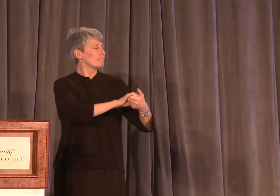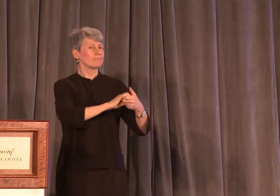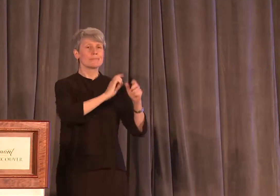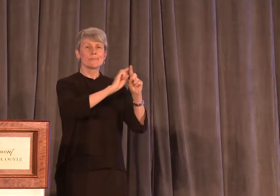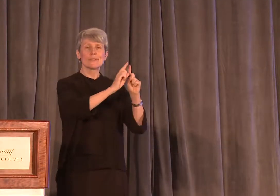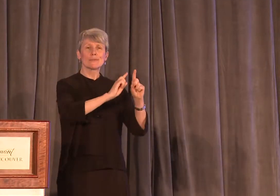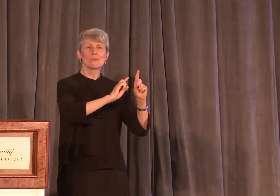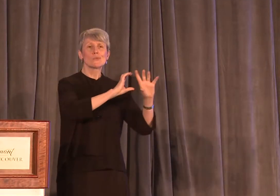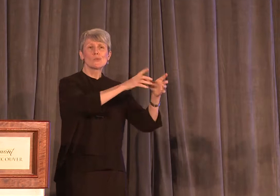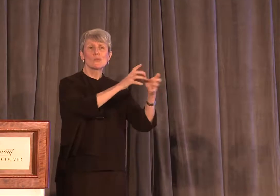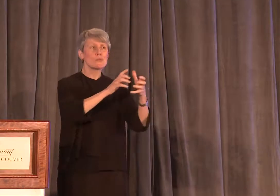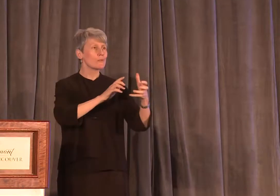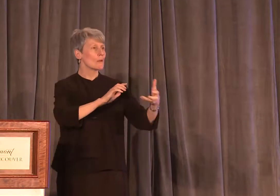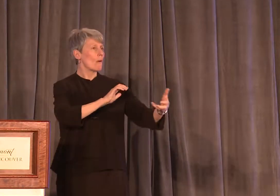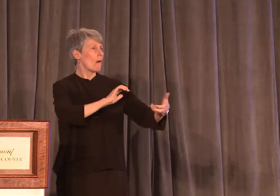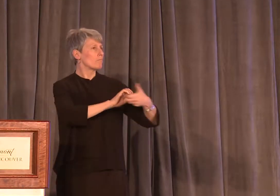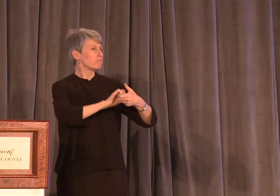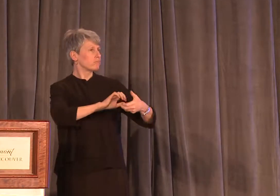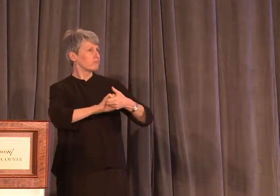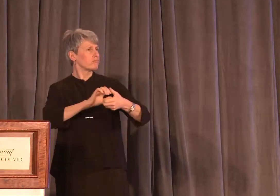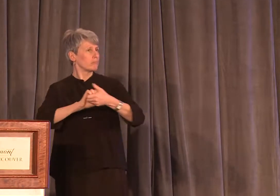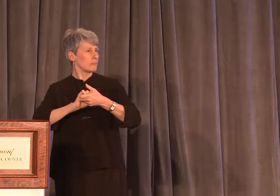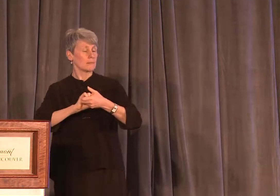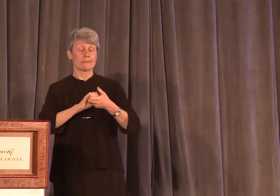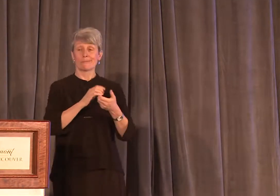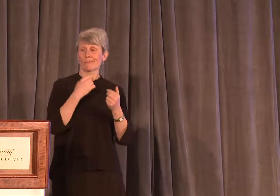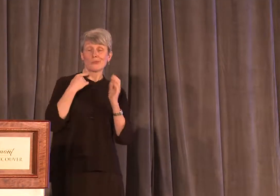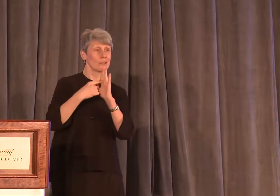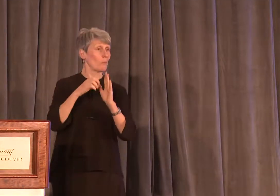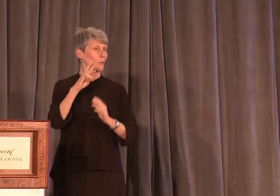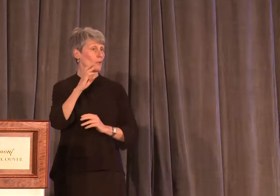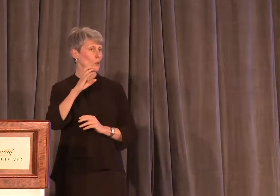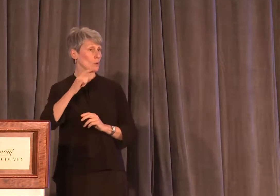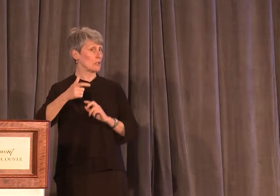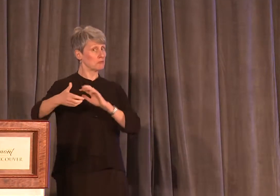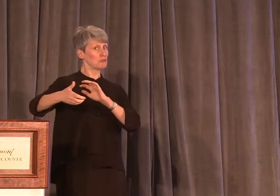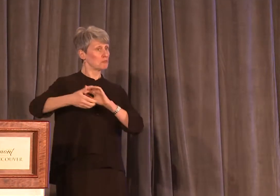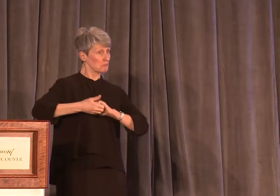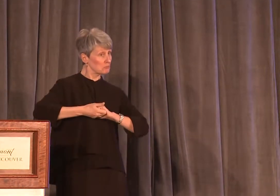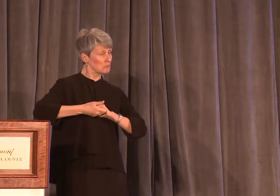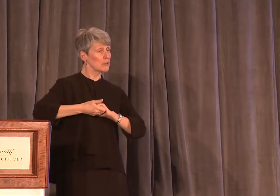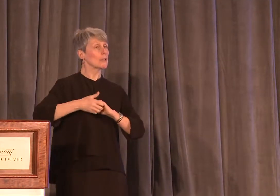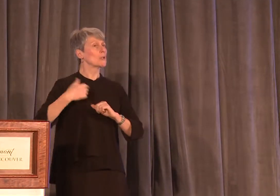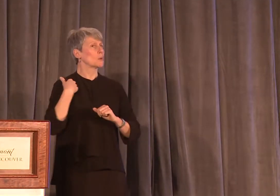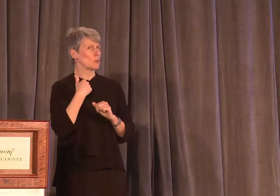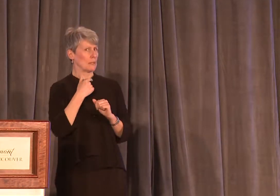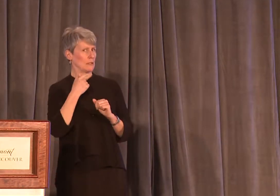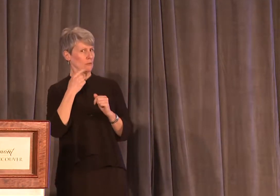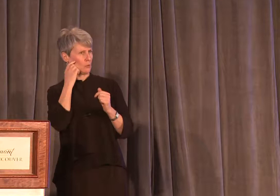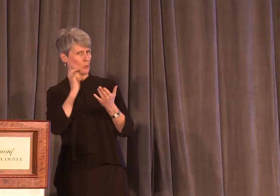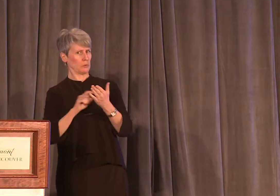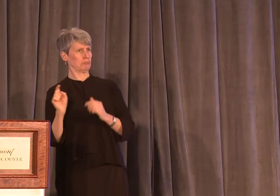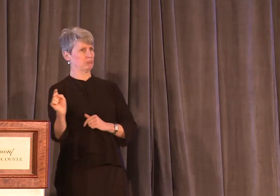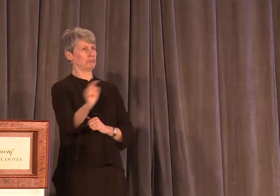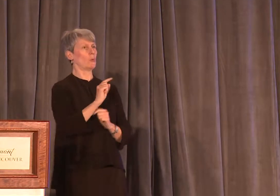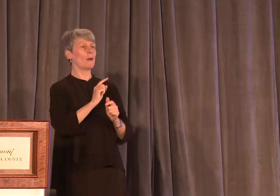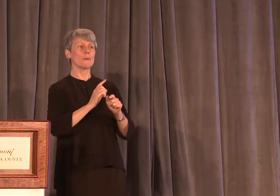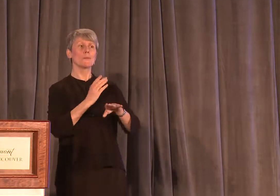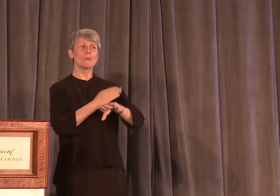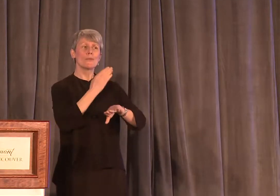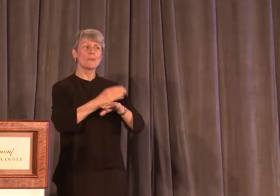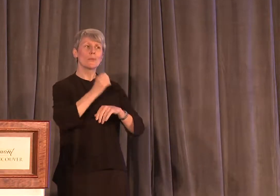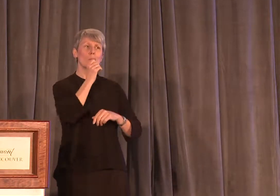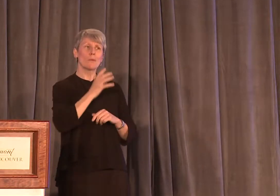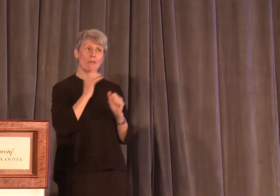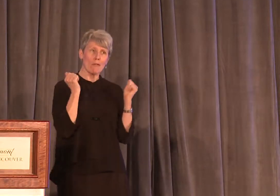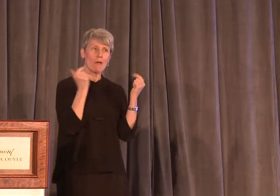organizations, just like LEAF, that are going to improve the lives of all women, not just those who